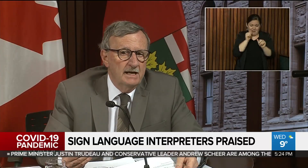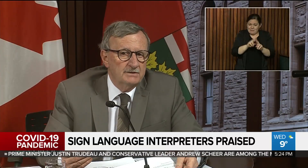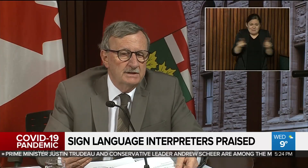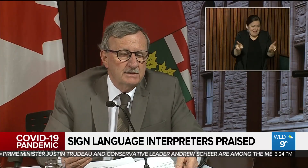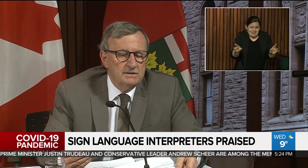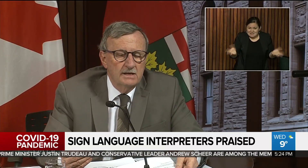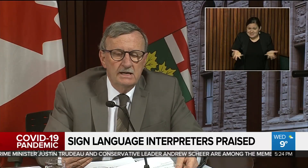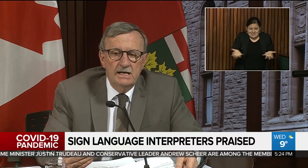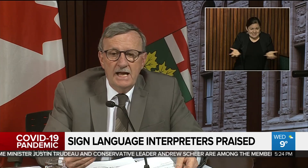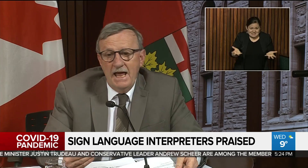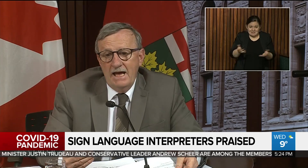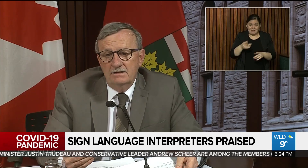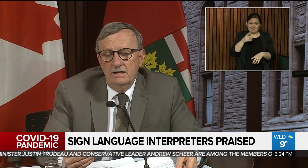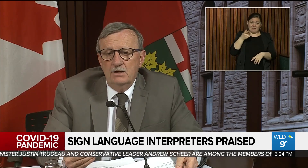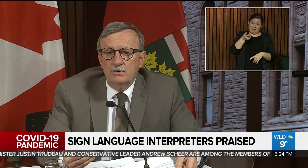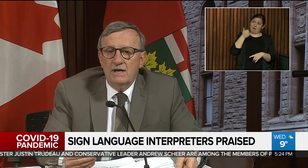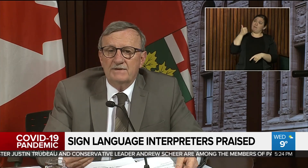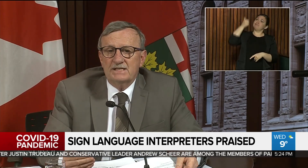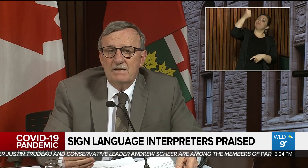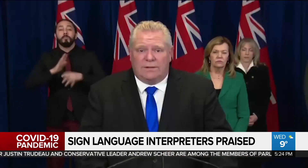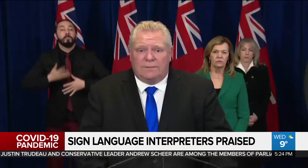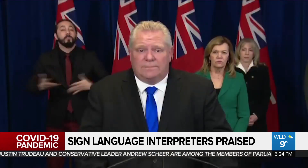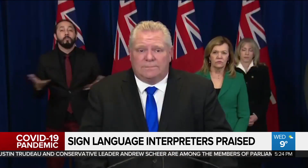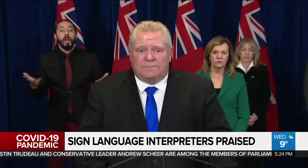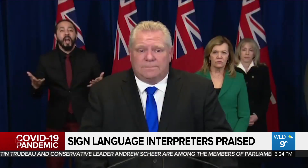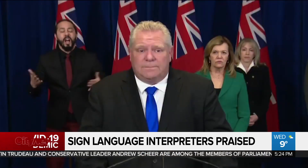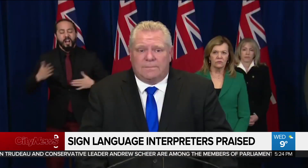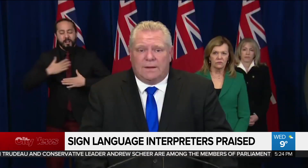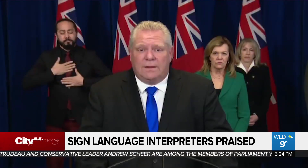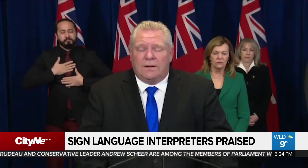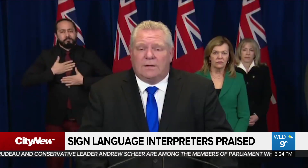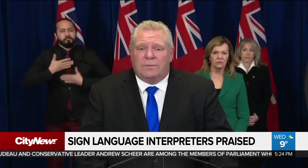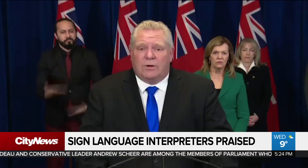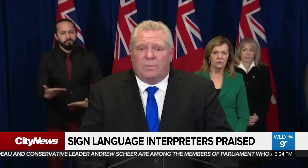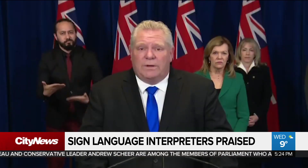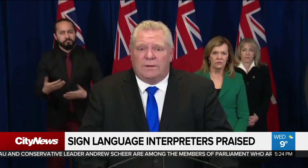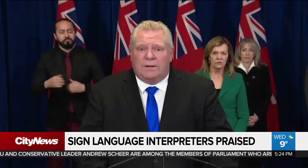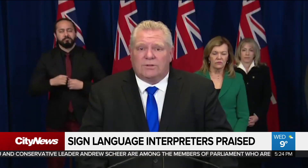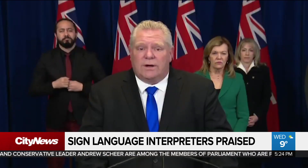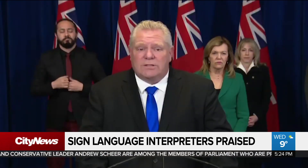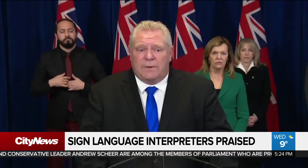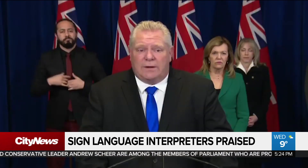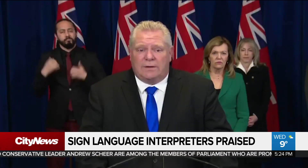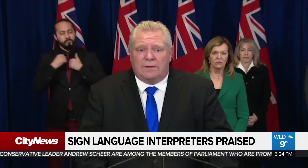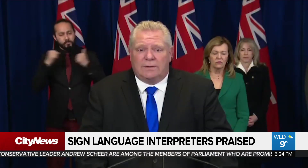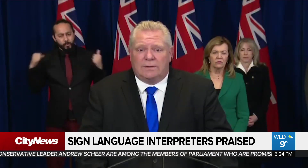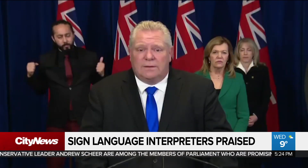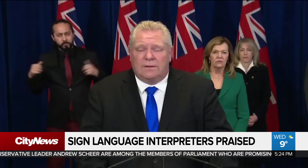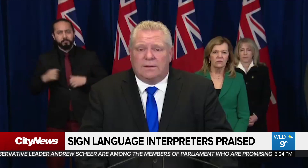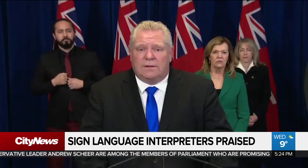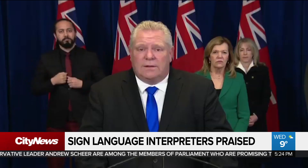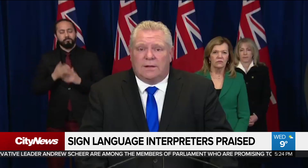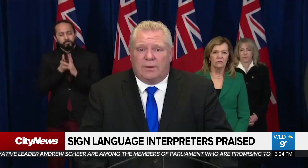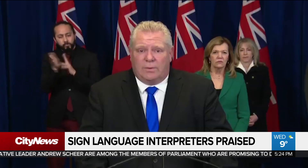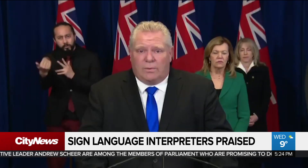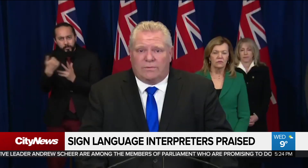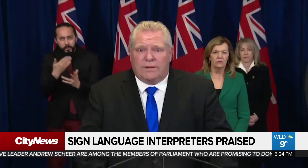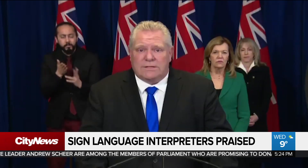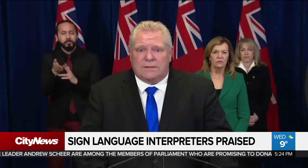work, especially drawing attention for their expressiveness. Facial expressions are part of deaf culture. We use it